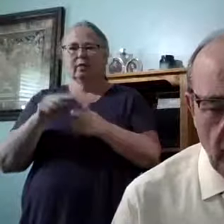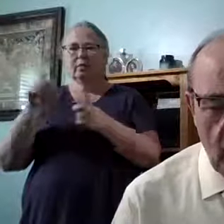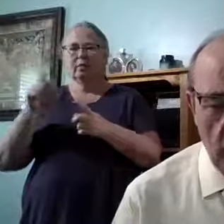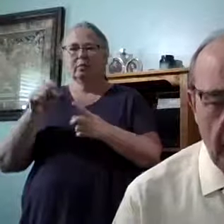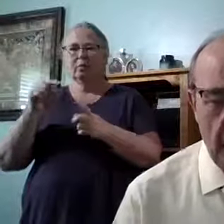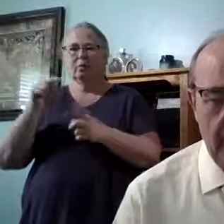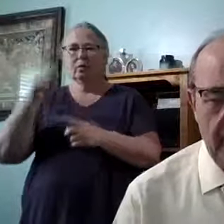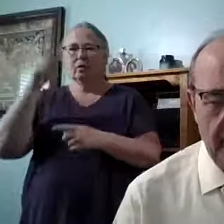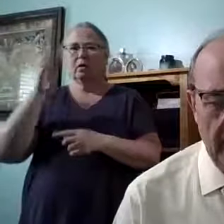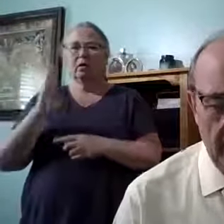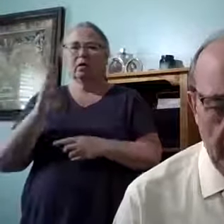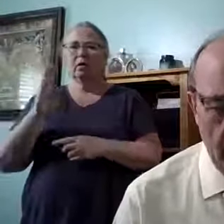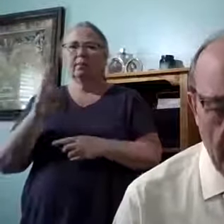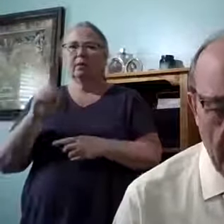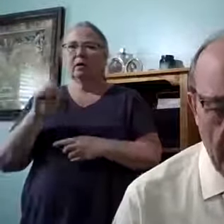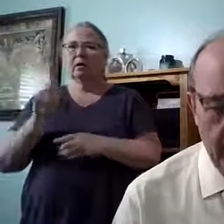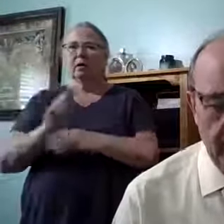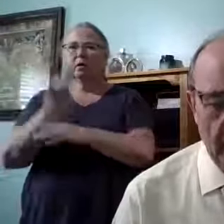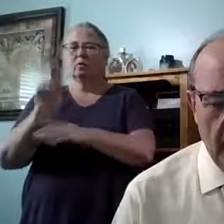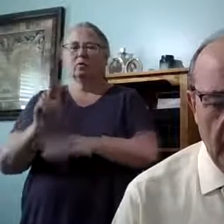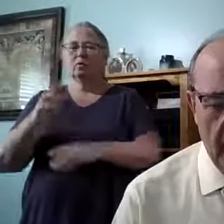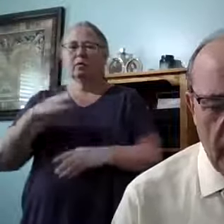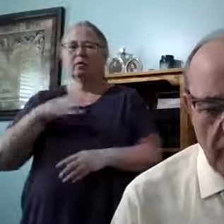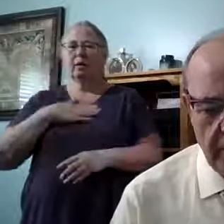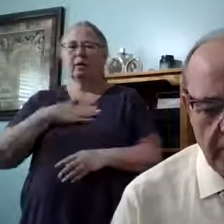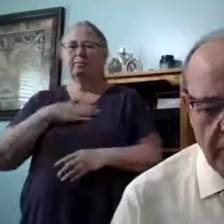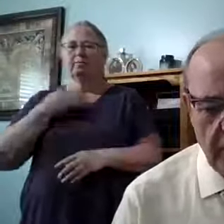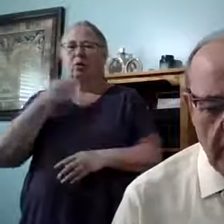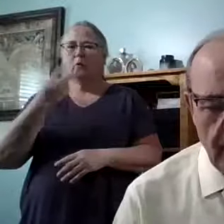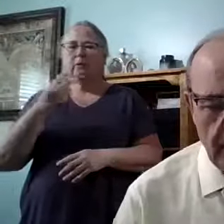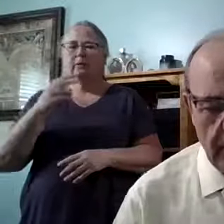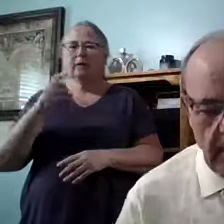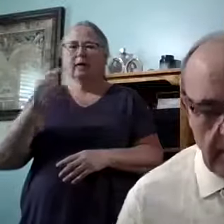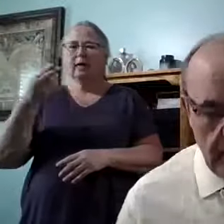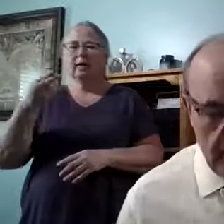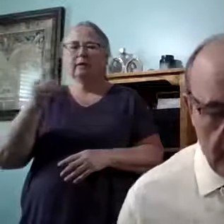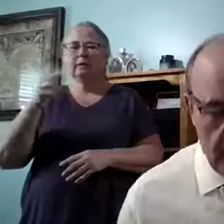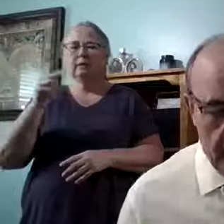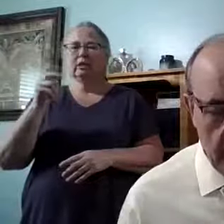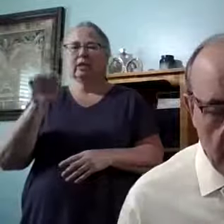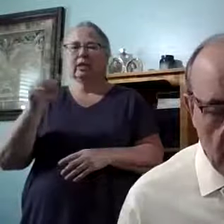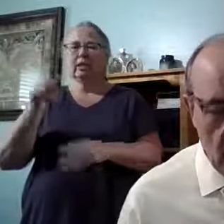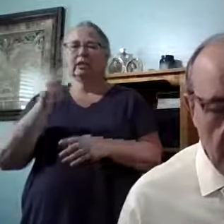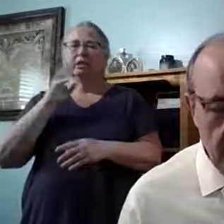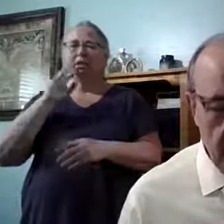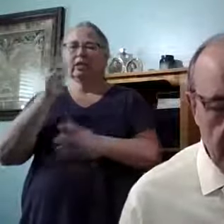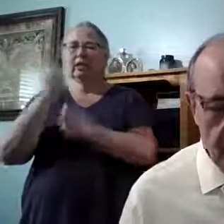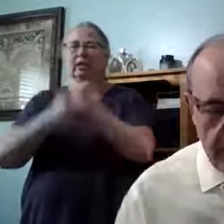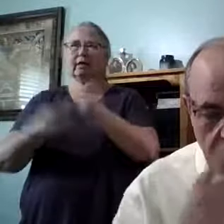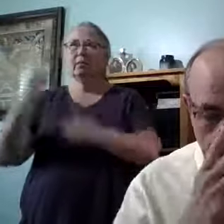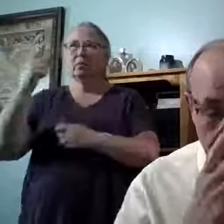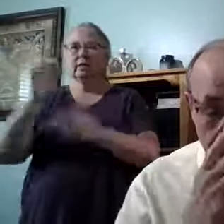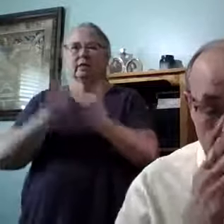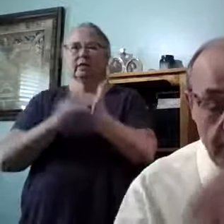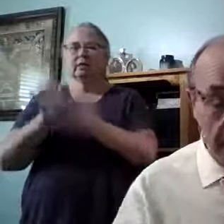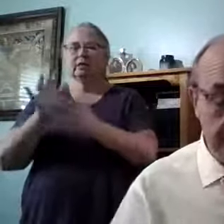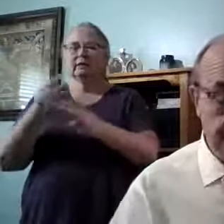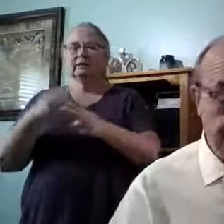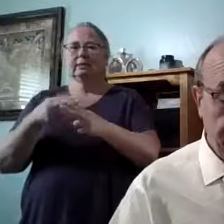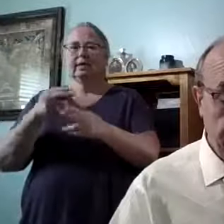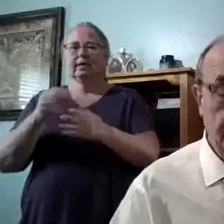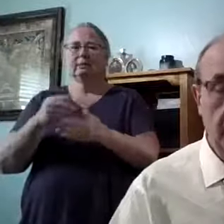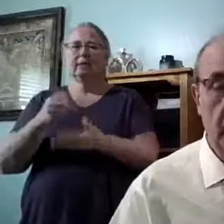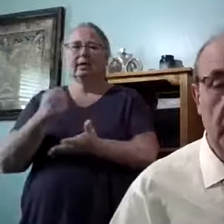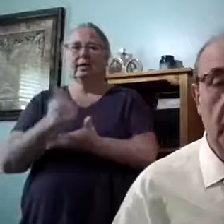from you. Oh, God, and use my, my voice as a channel to speak to everyone in Jesus name. Amen.